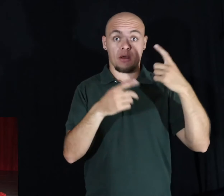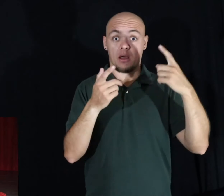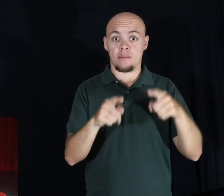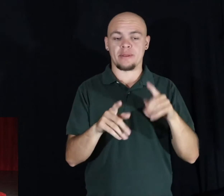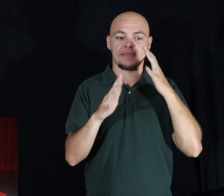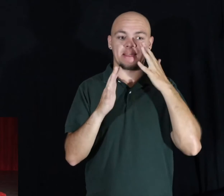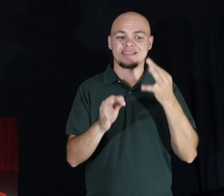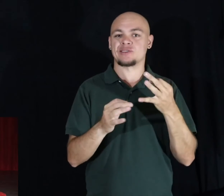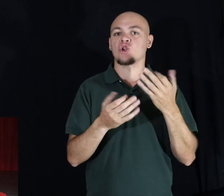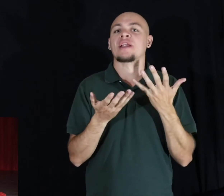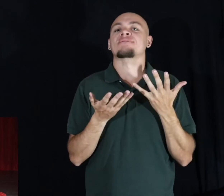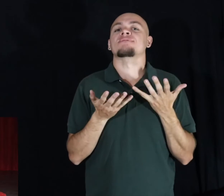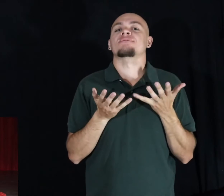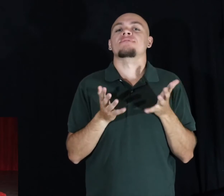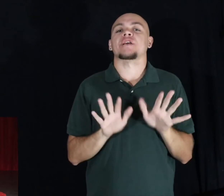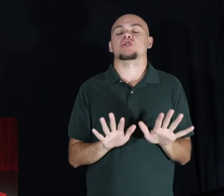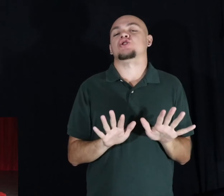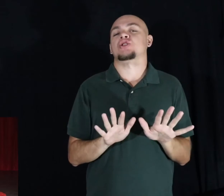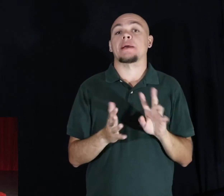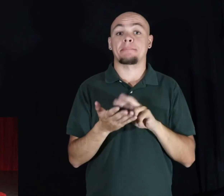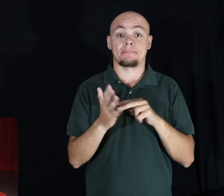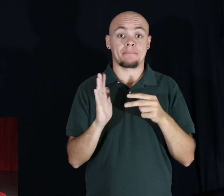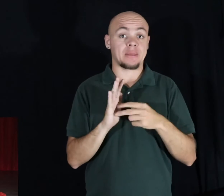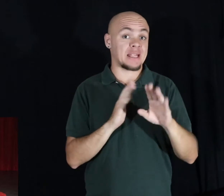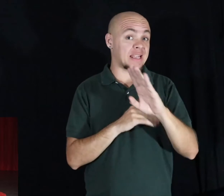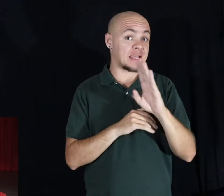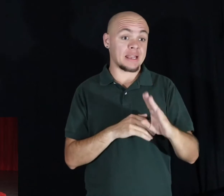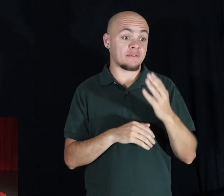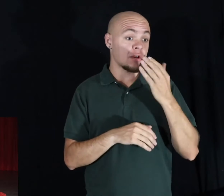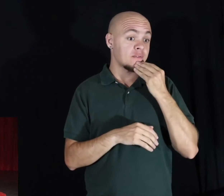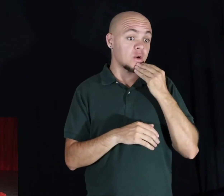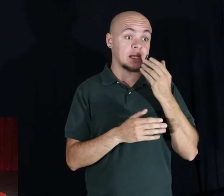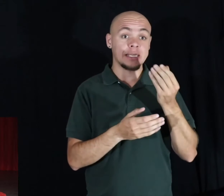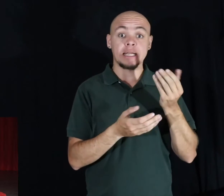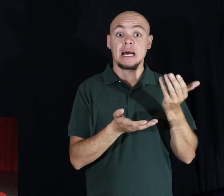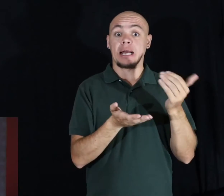has already been made for you. Now, that's not to say you can never have these foods again.